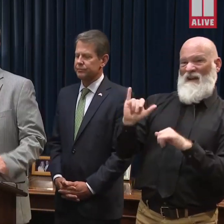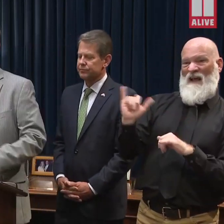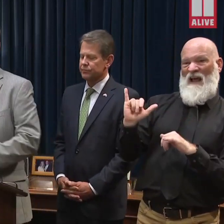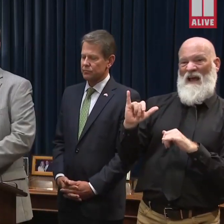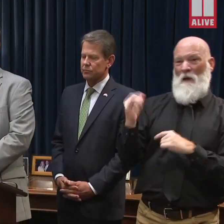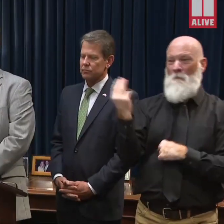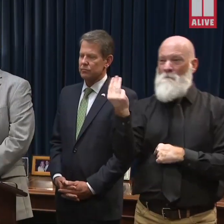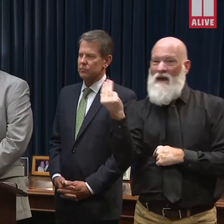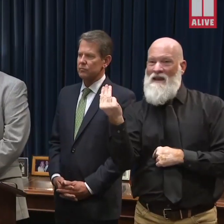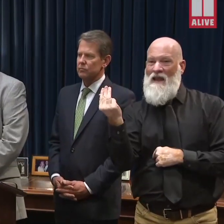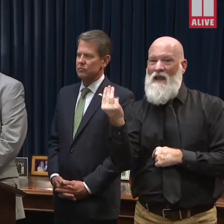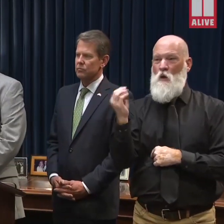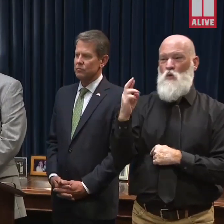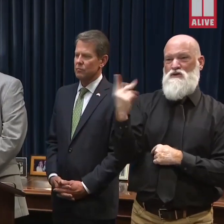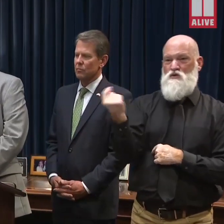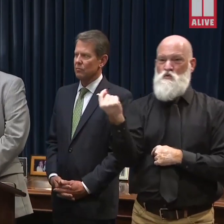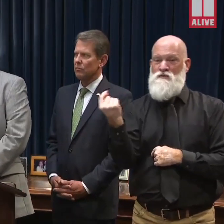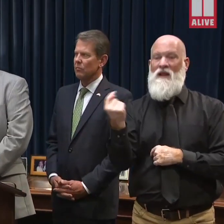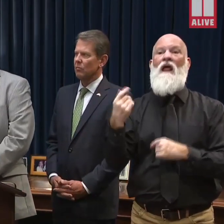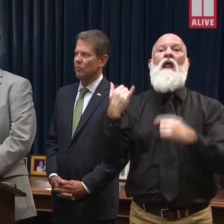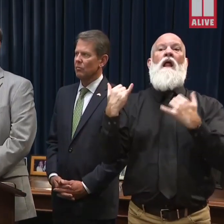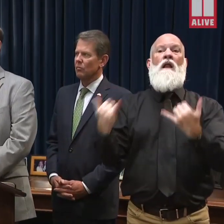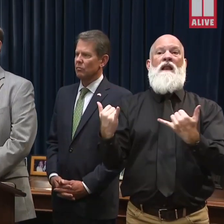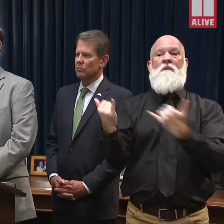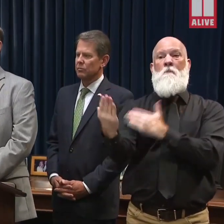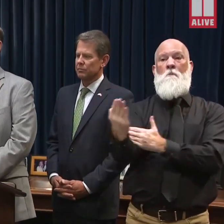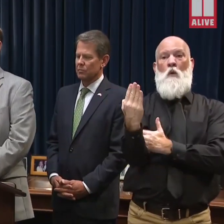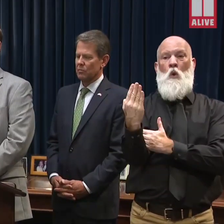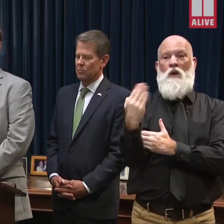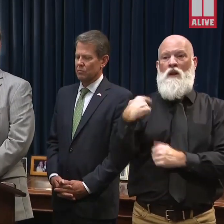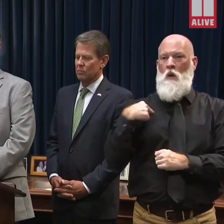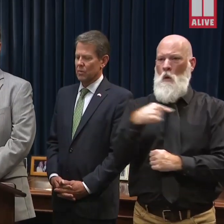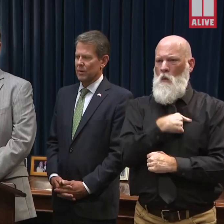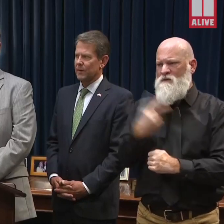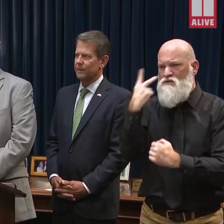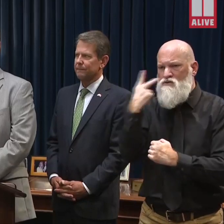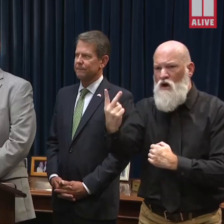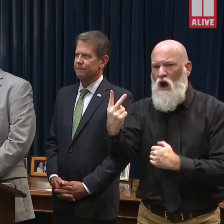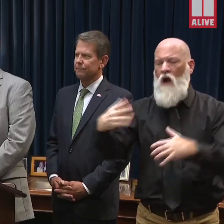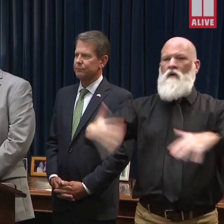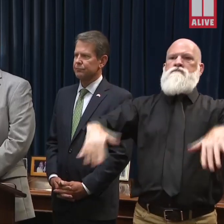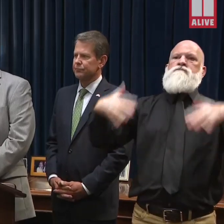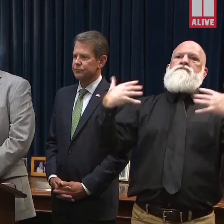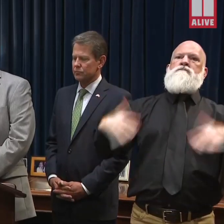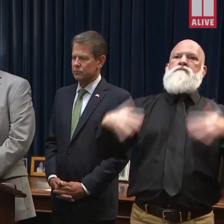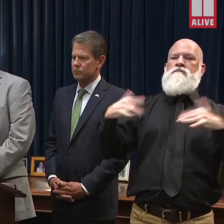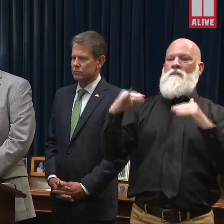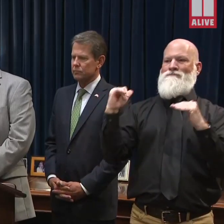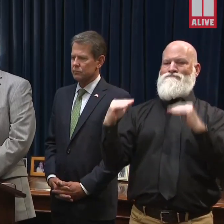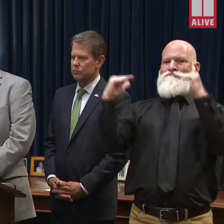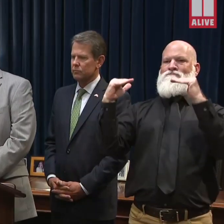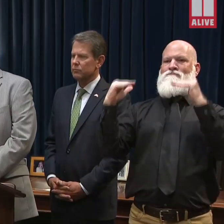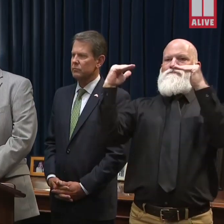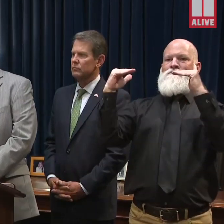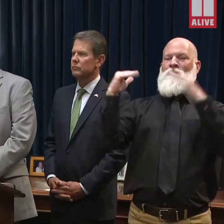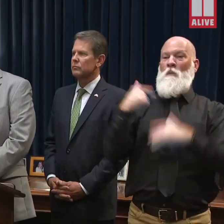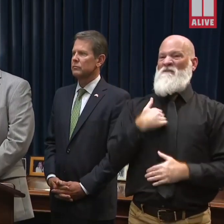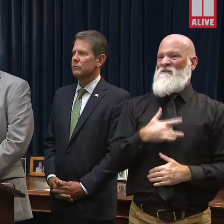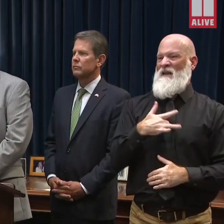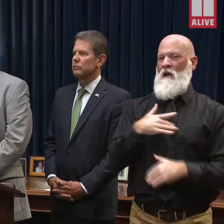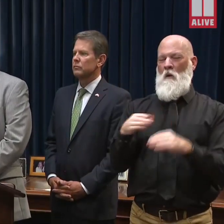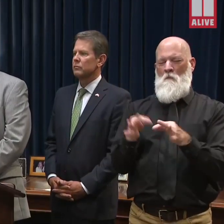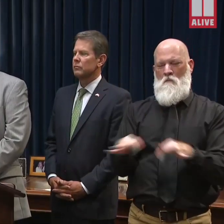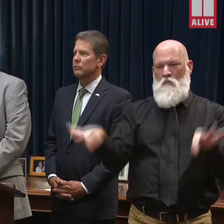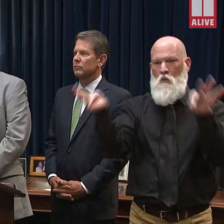forecast that came in this morning, we feel that it is prudent that we stand up the state emergency operations